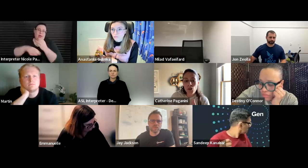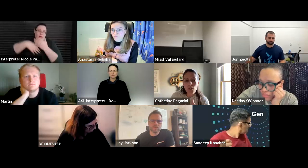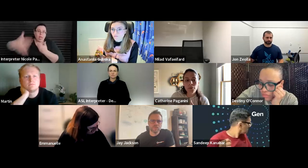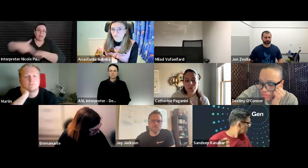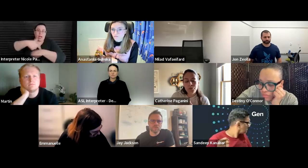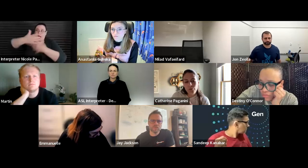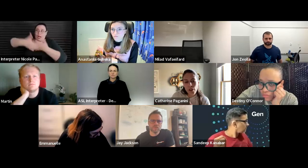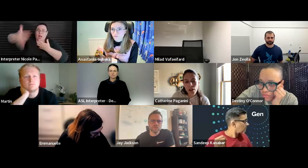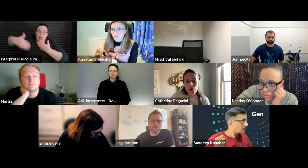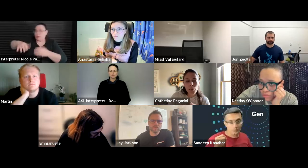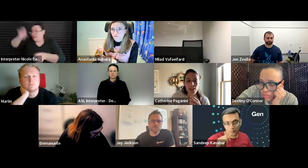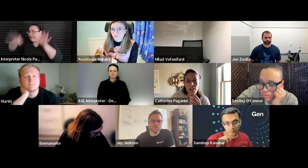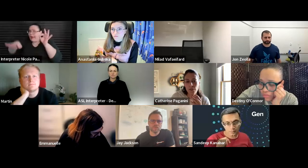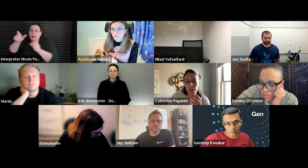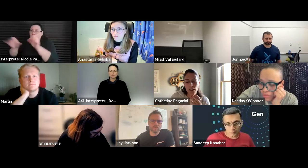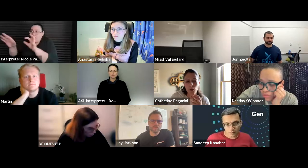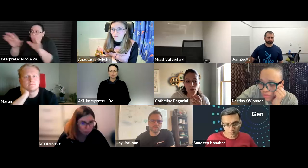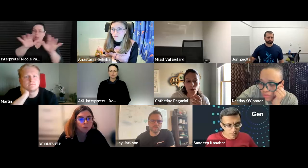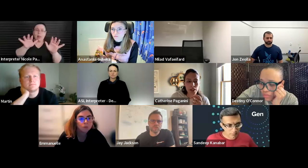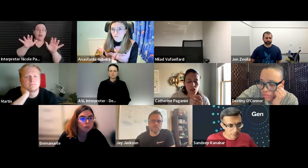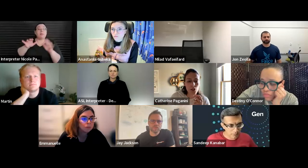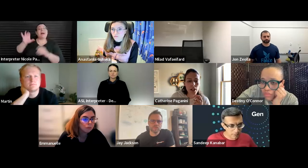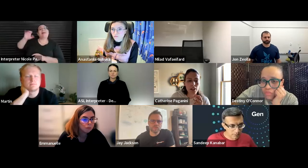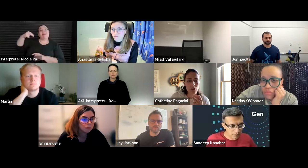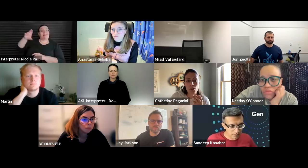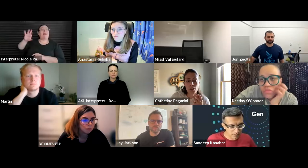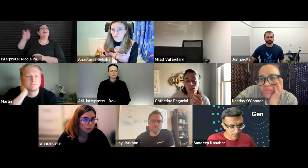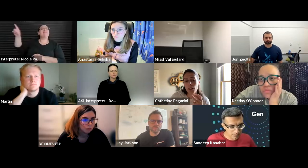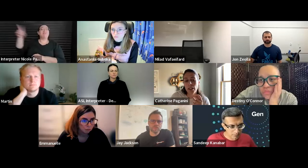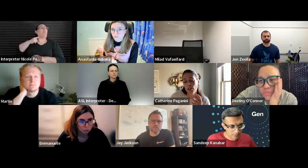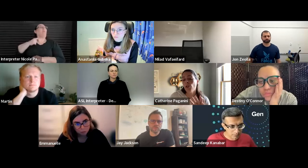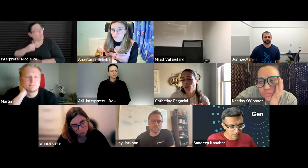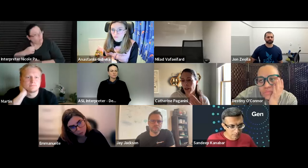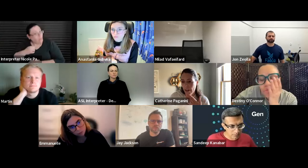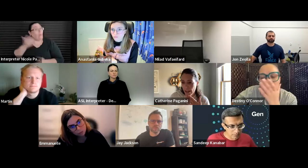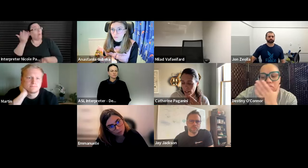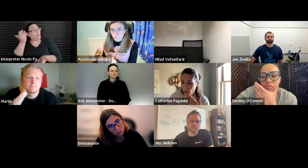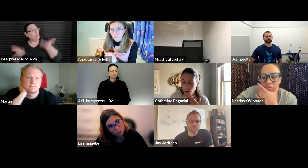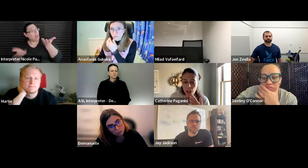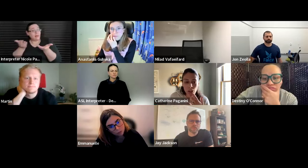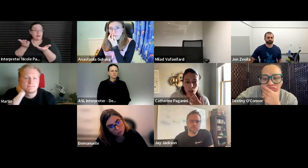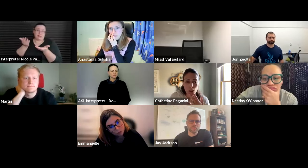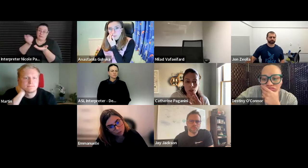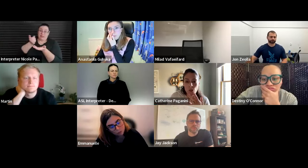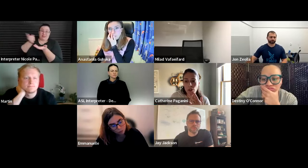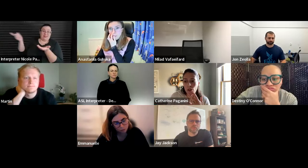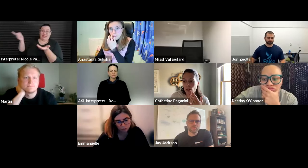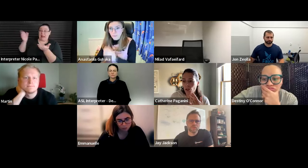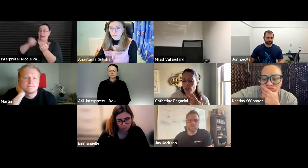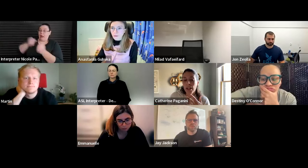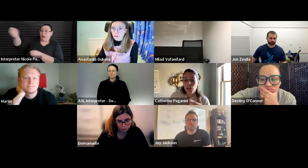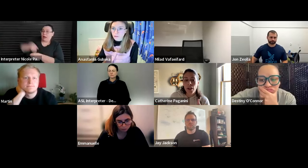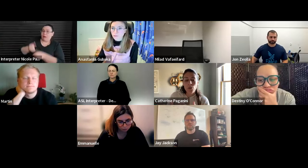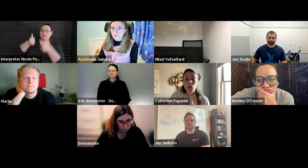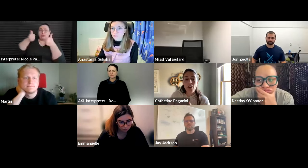so it's useful um but the cncf said they would be willing to do that or interested in doing that because they also want to have access to good interpreters we could